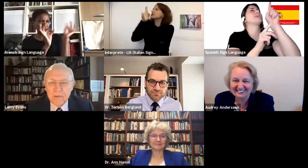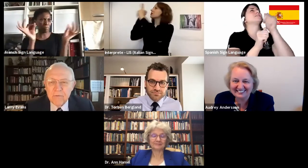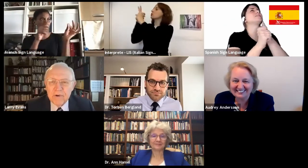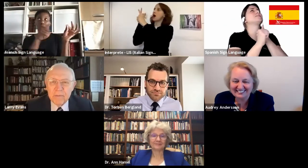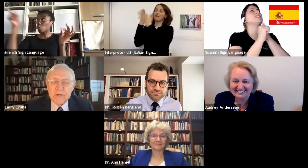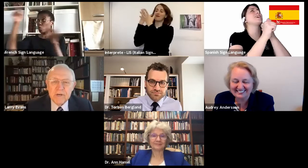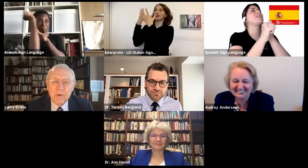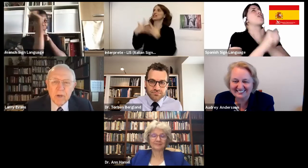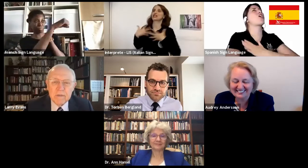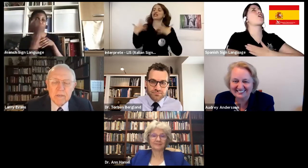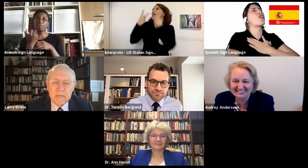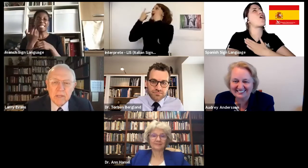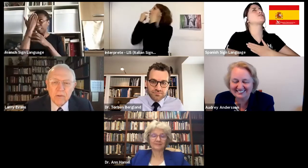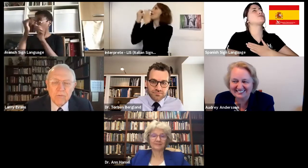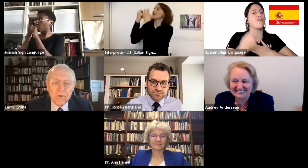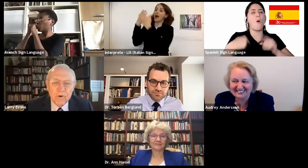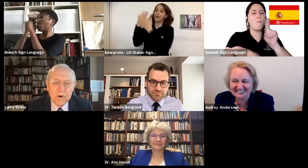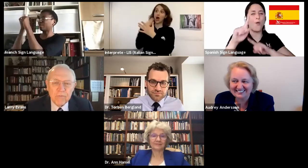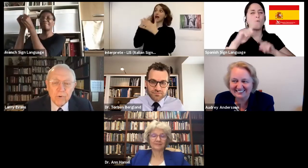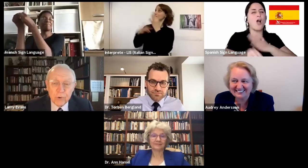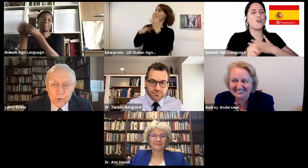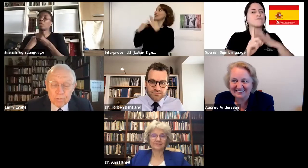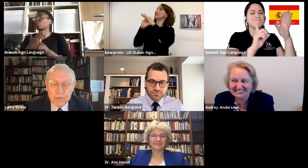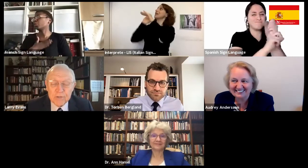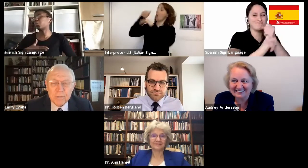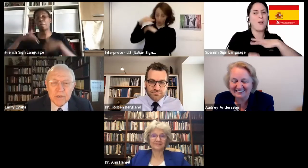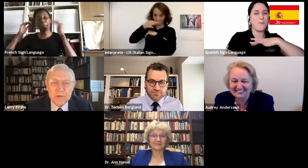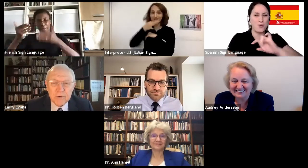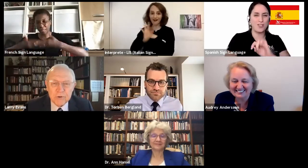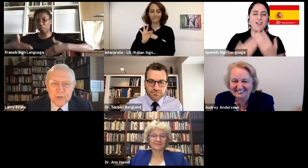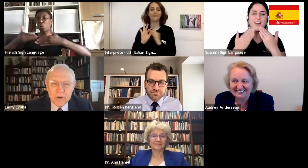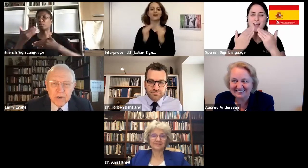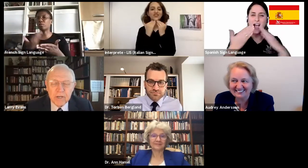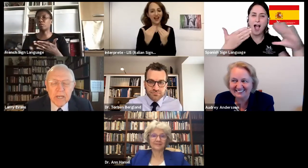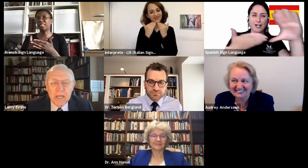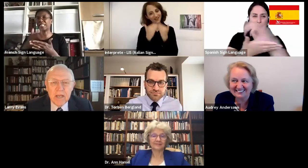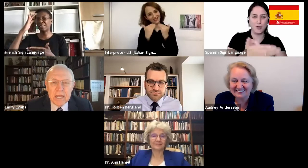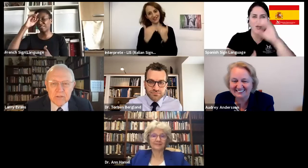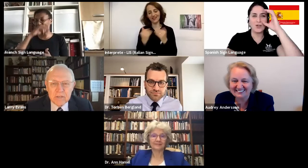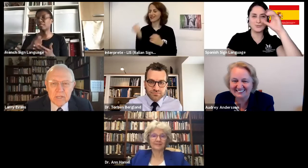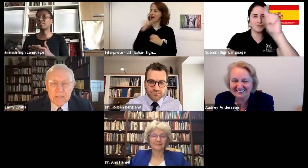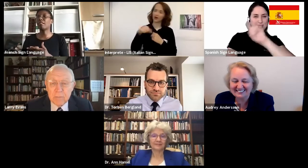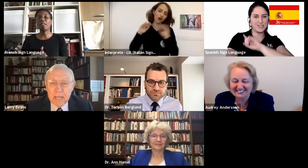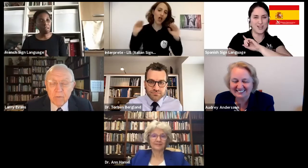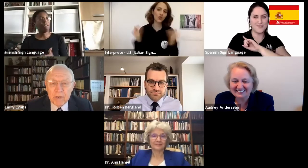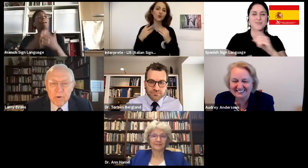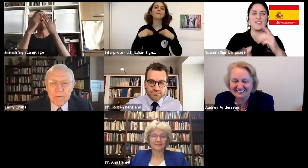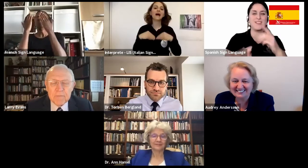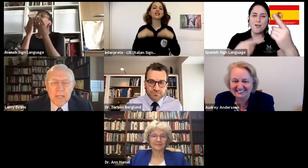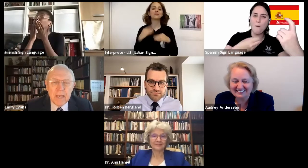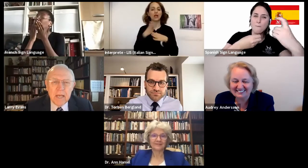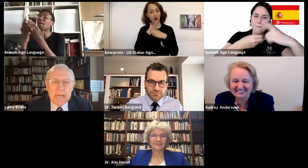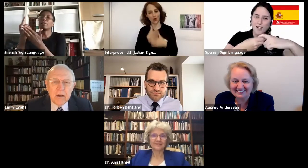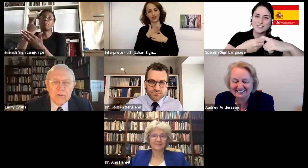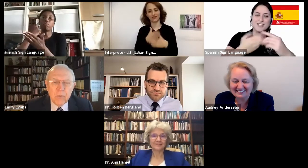Thank you very much, everyone. Thank you for your participation and your sharing as a panel member.